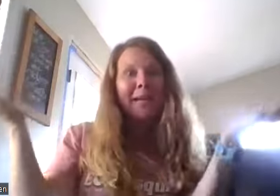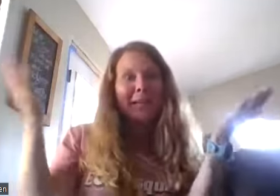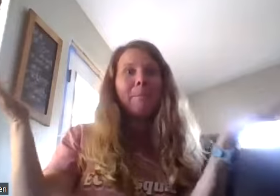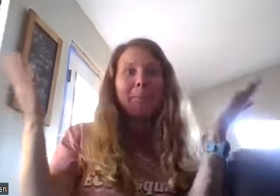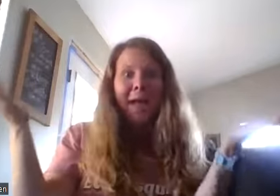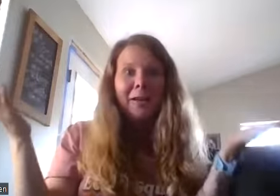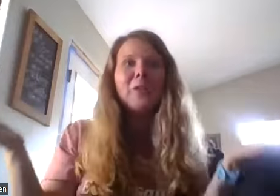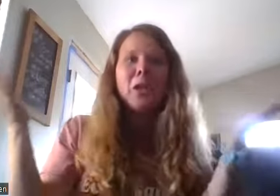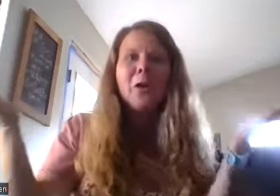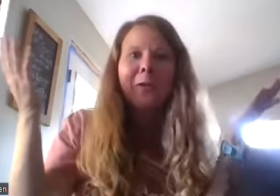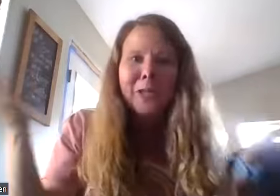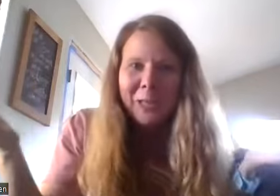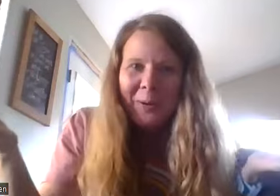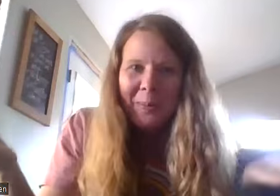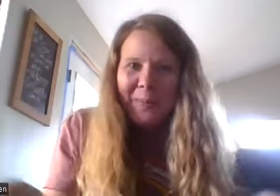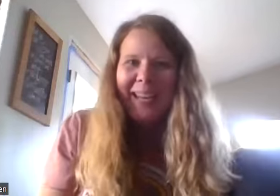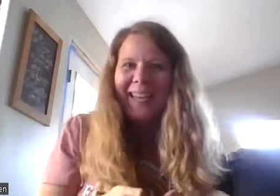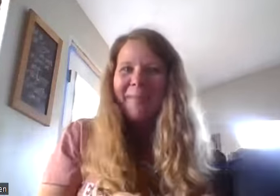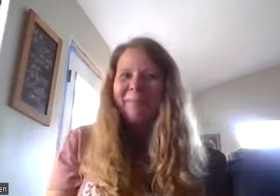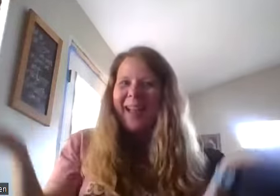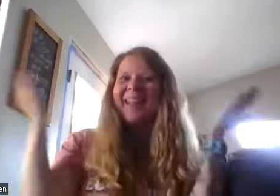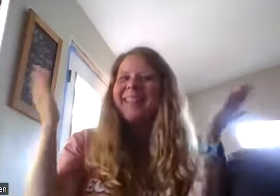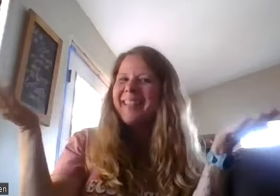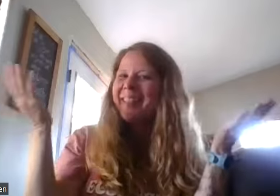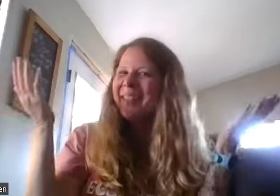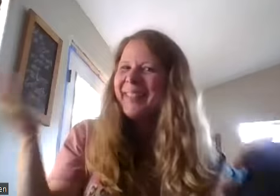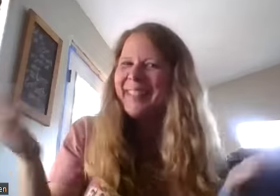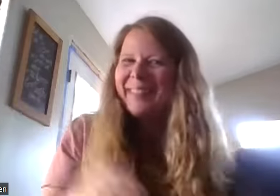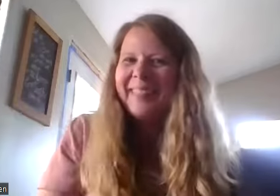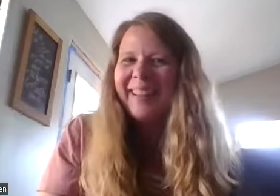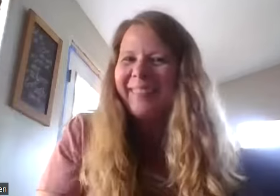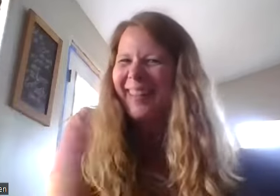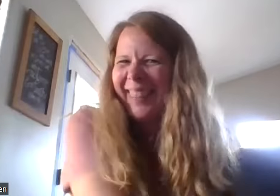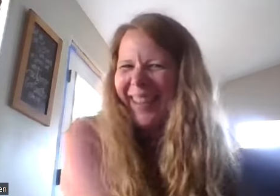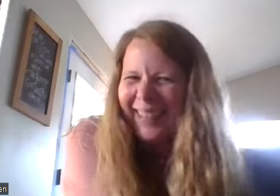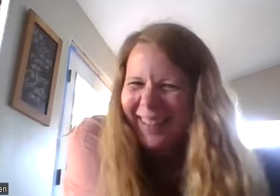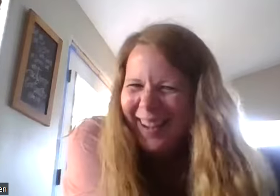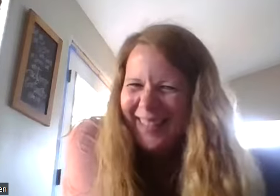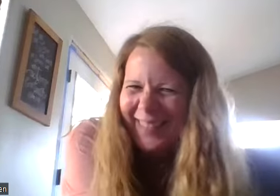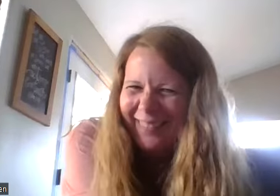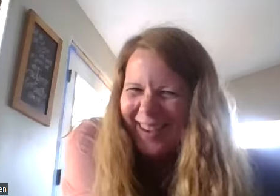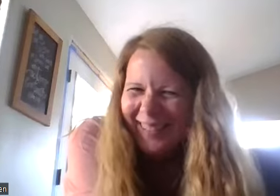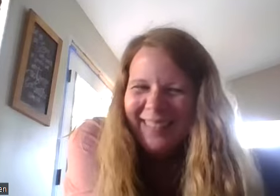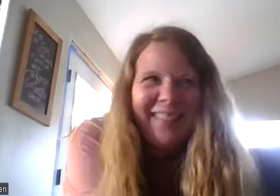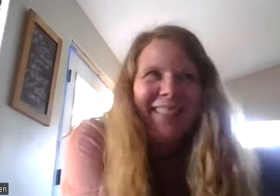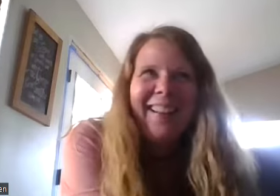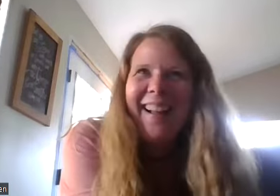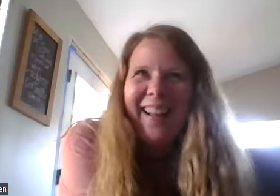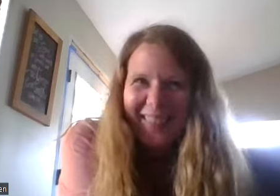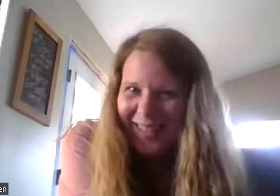Peanut butter, choo choo, peanut butter, choo choo. What do you think? Kind of silly, right? I